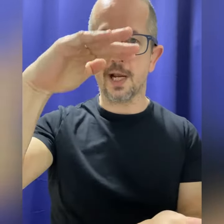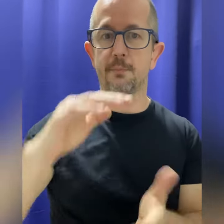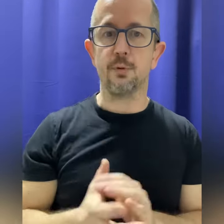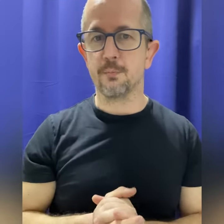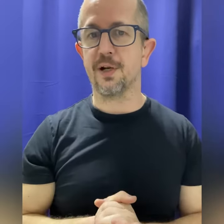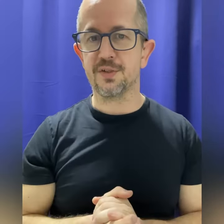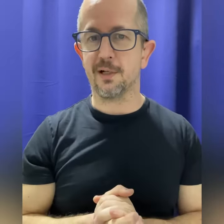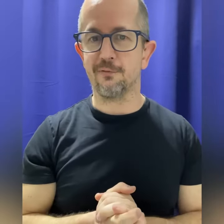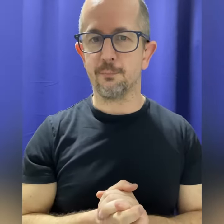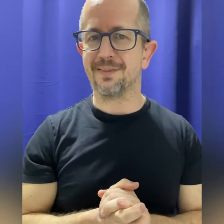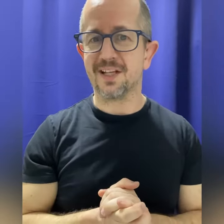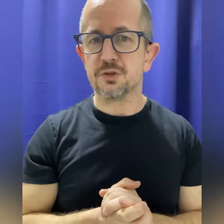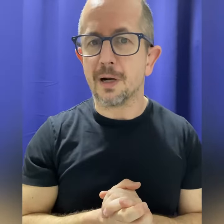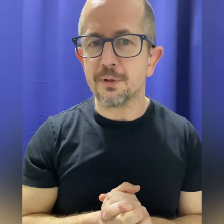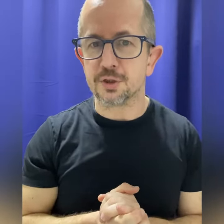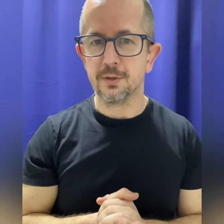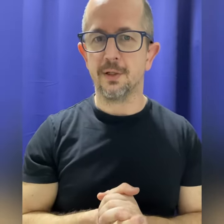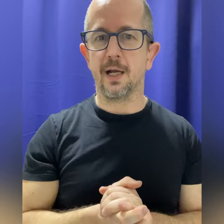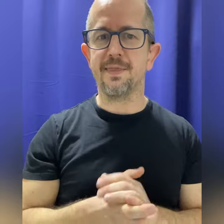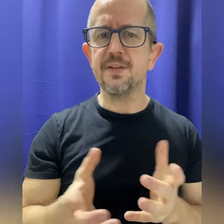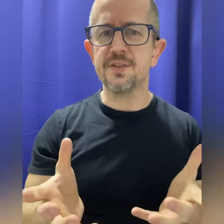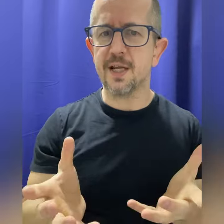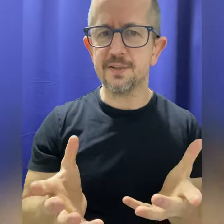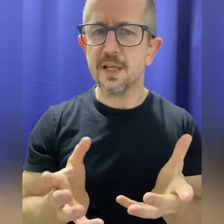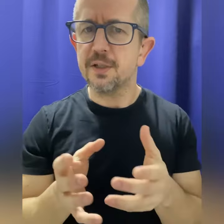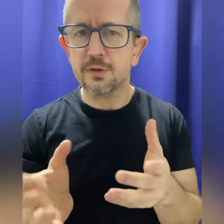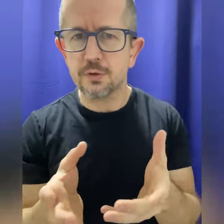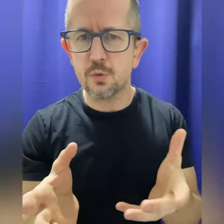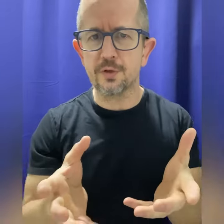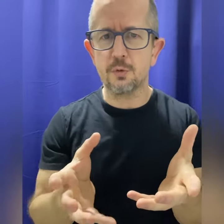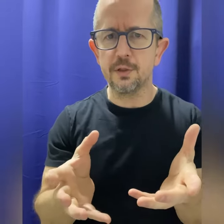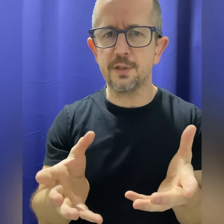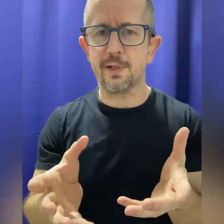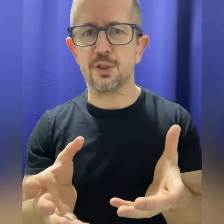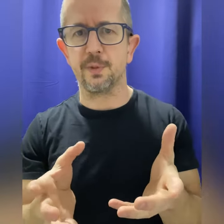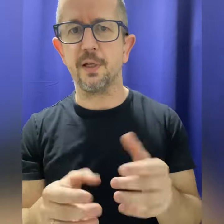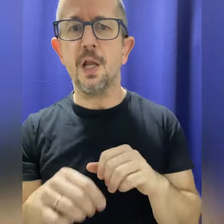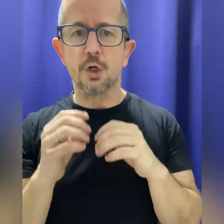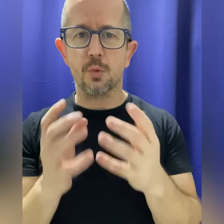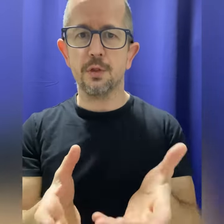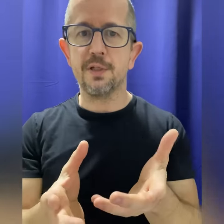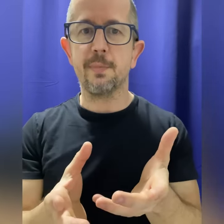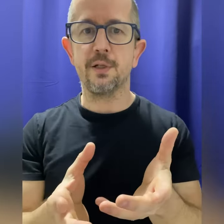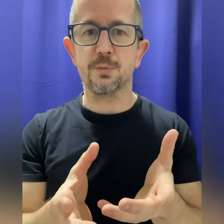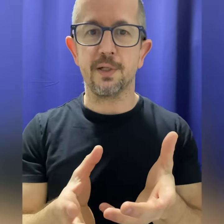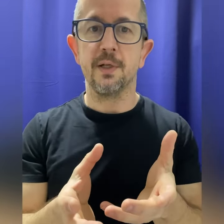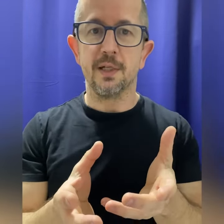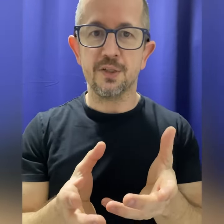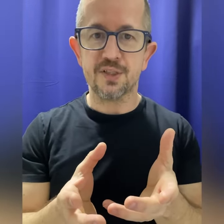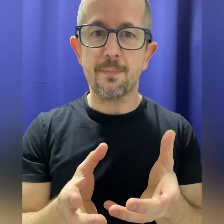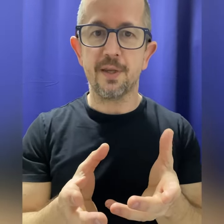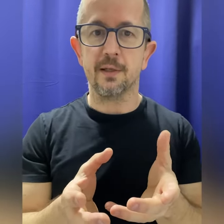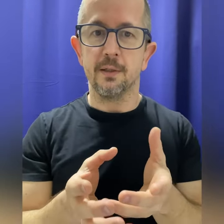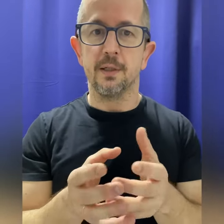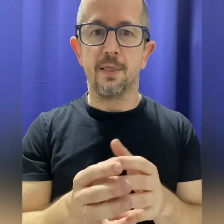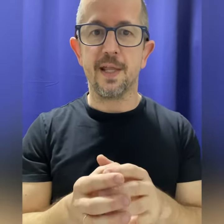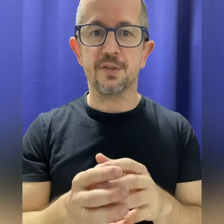handbook myself. But that's rubbish. And this has nothing to do with Quality Management. Quality Management is something that's